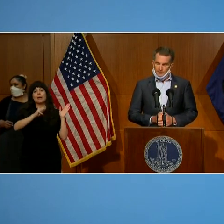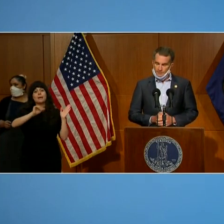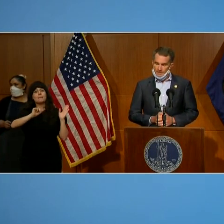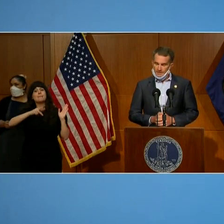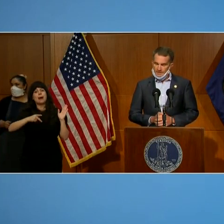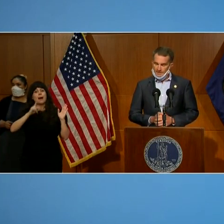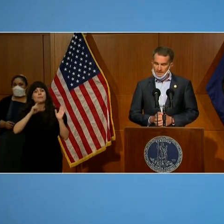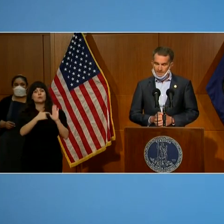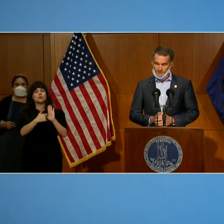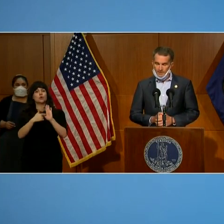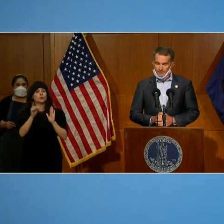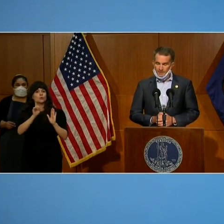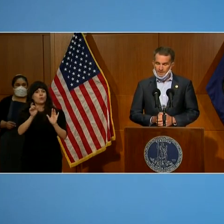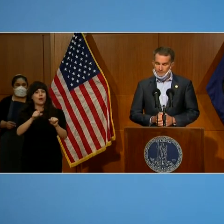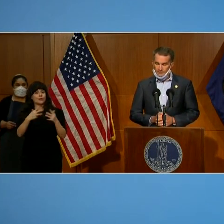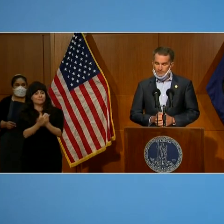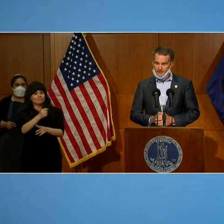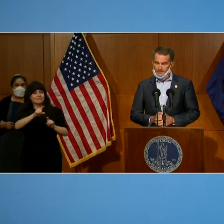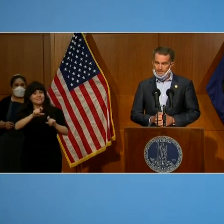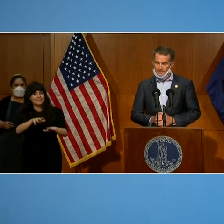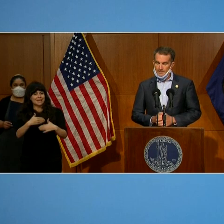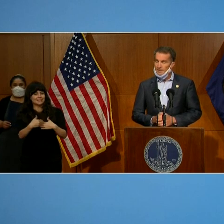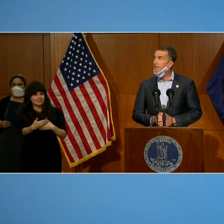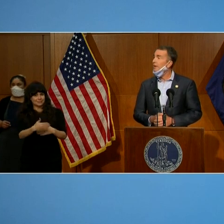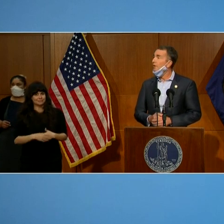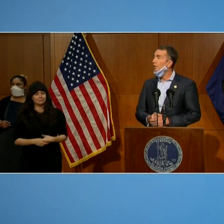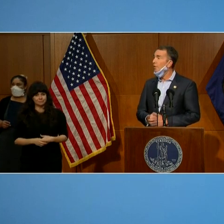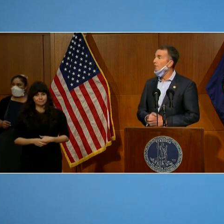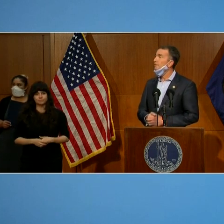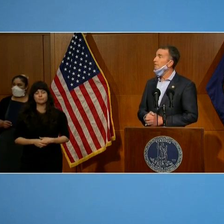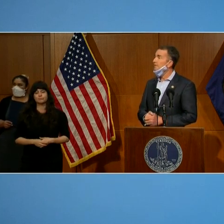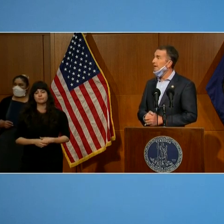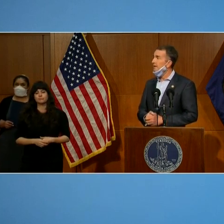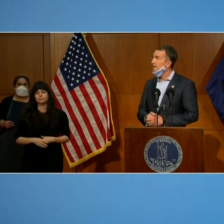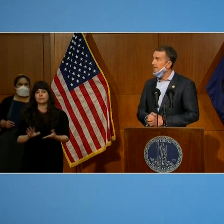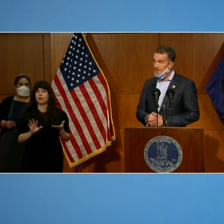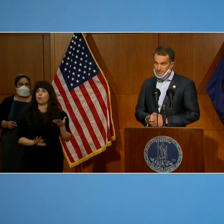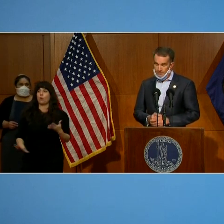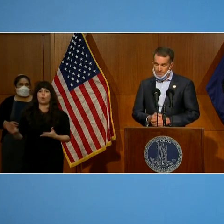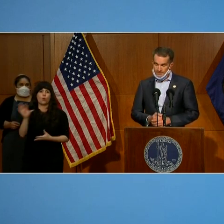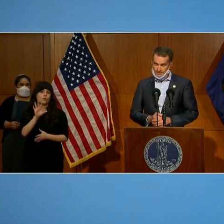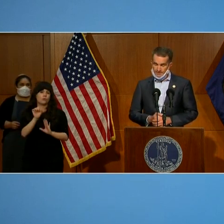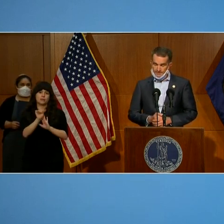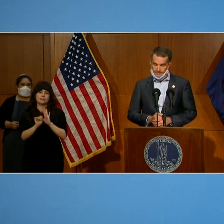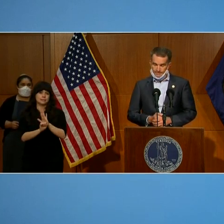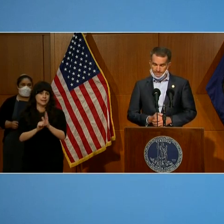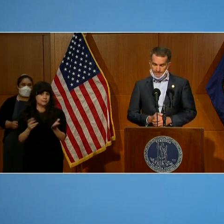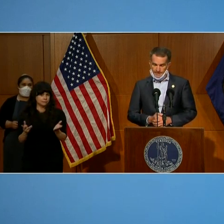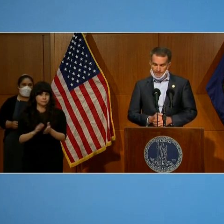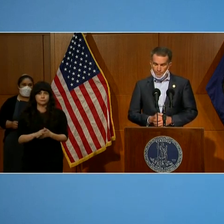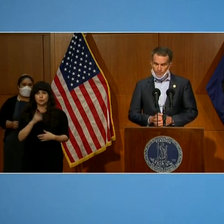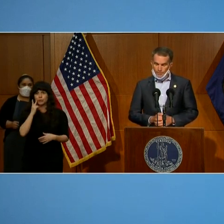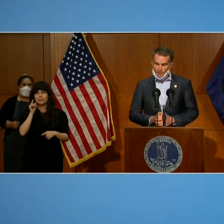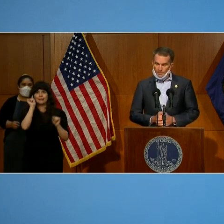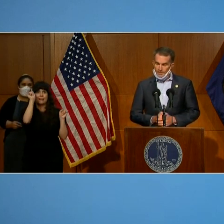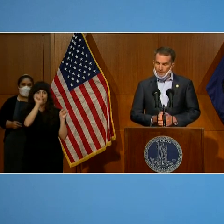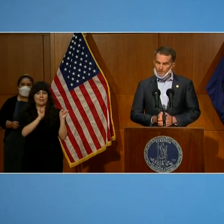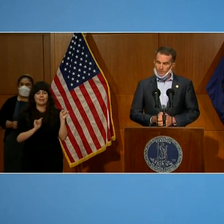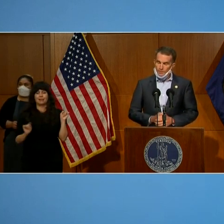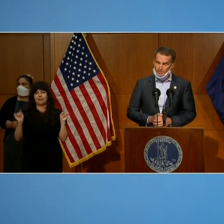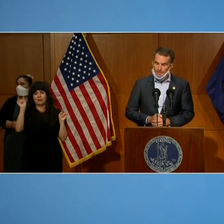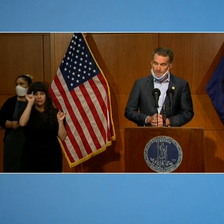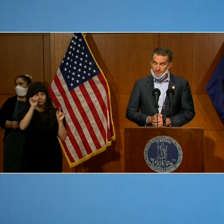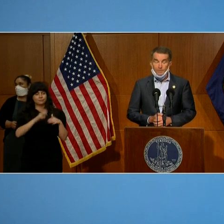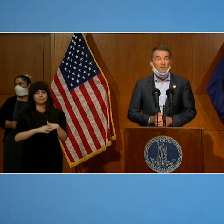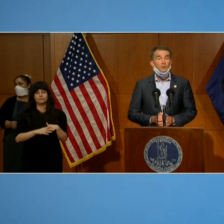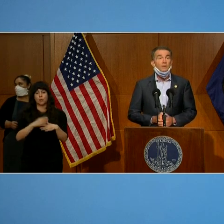that you can get a test over the next few days. There all over the state, as you can see. When you go there,